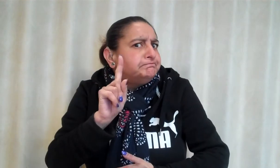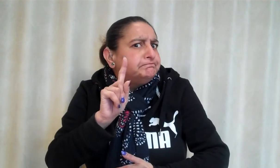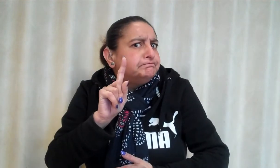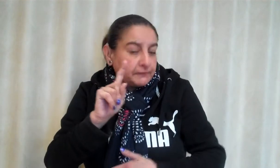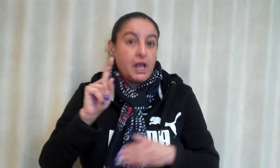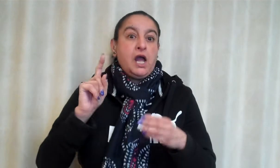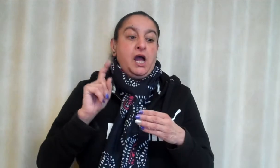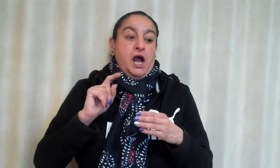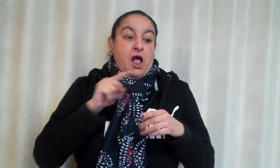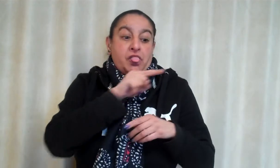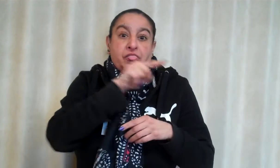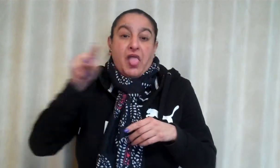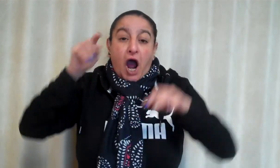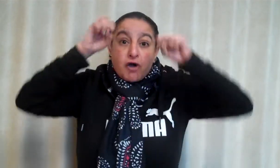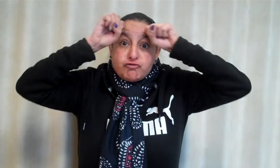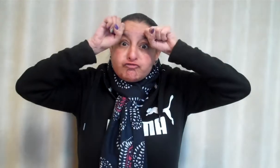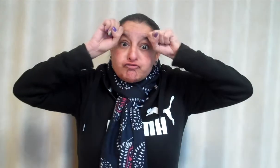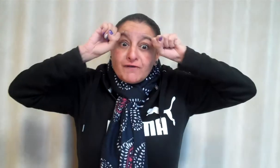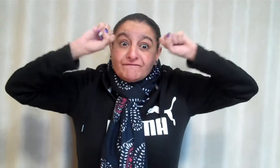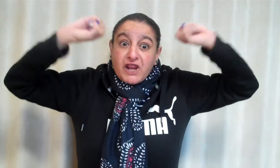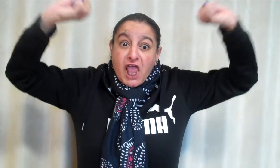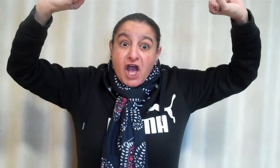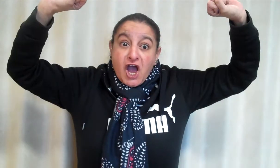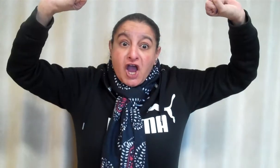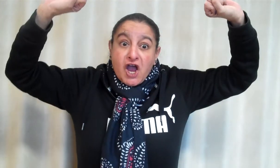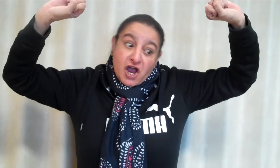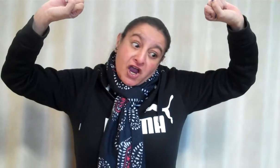What's our story for today? The Gruffalo.